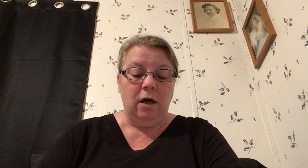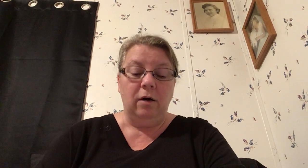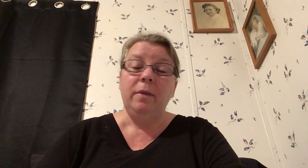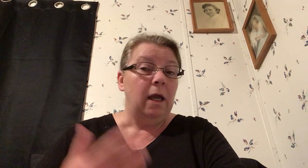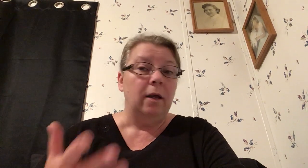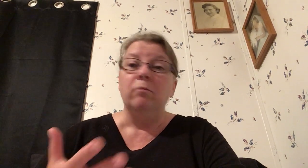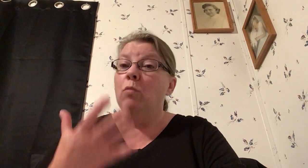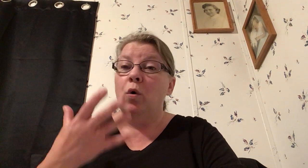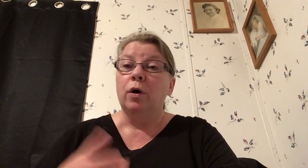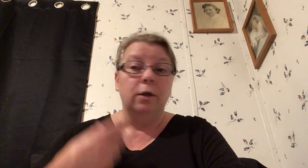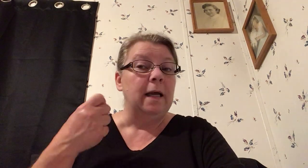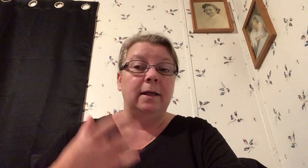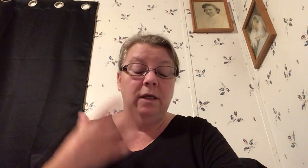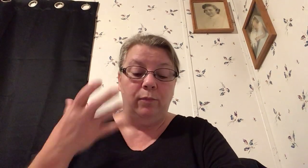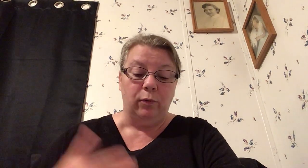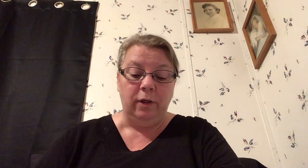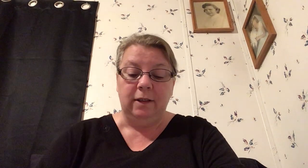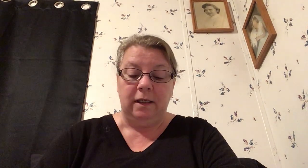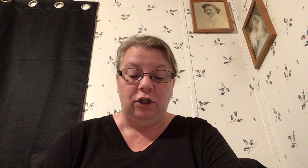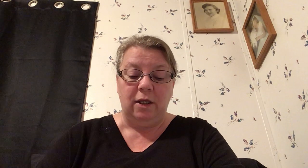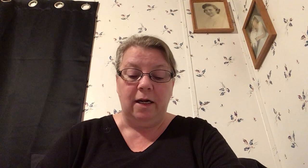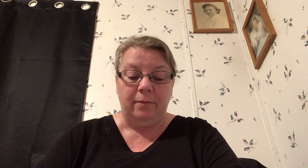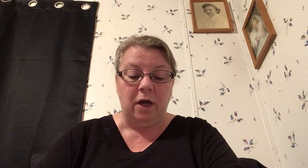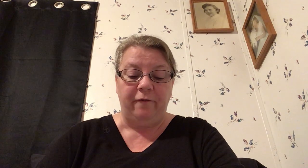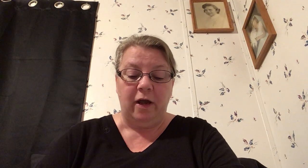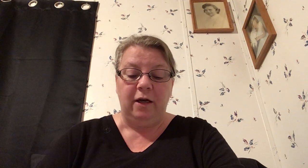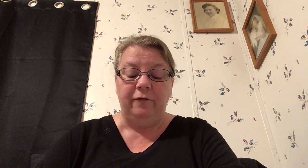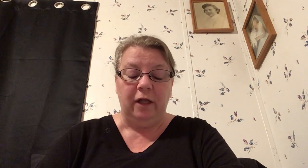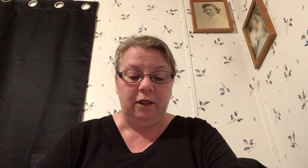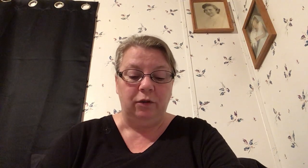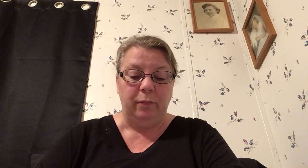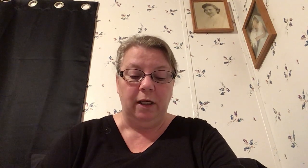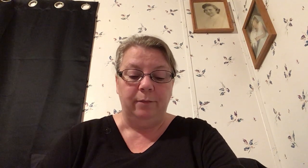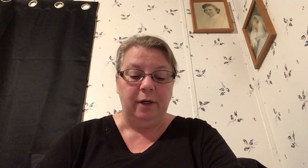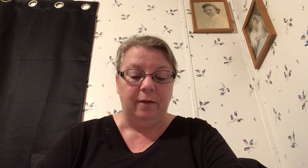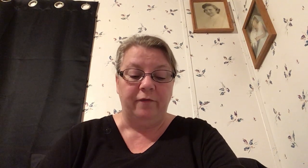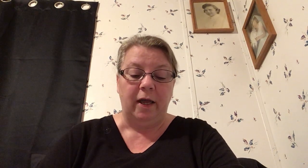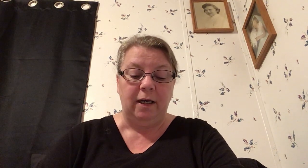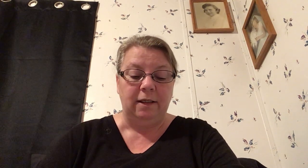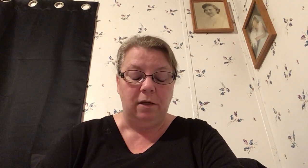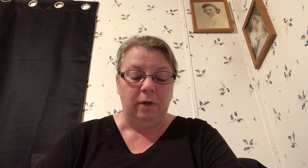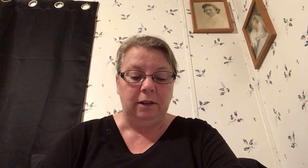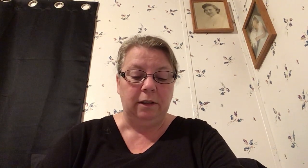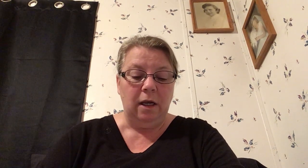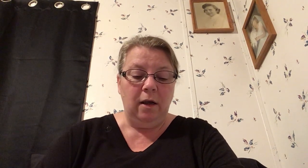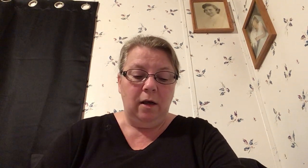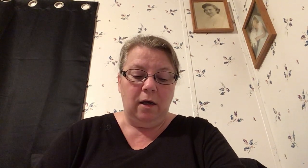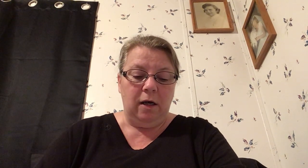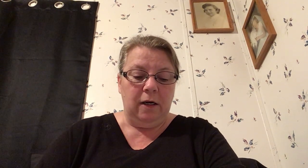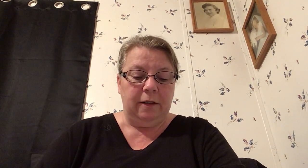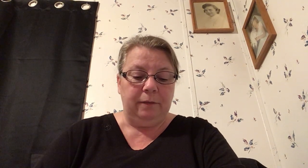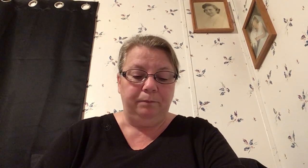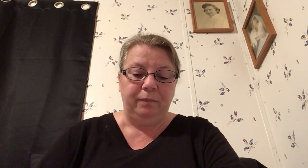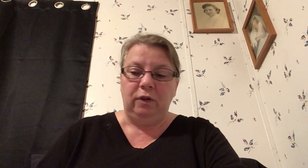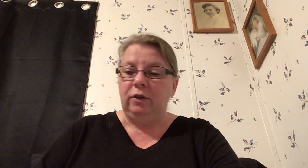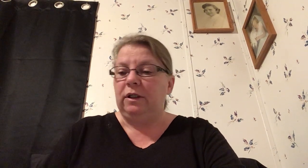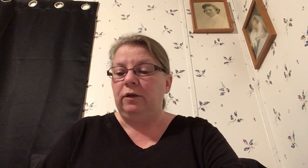and more and deeper realization that I'm not fighting flesh and blood but I'm fighting demons so it says